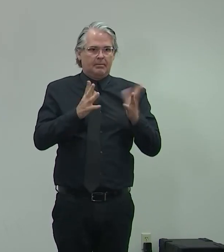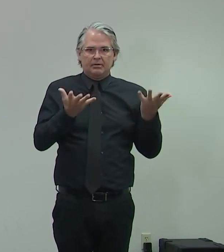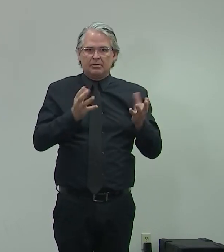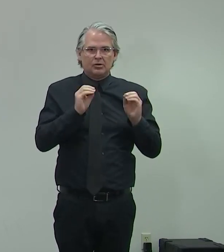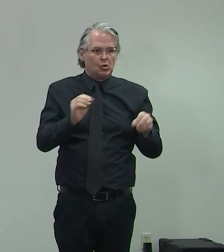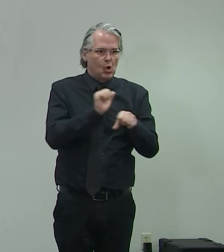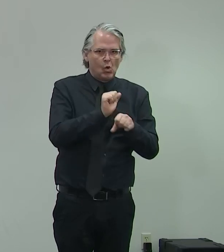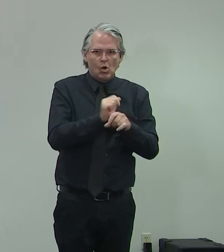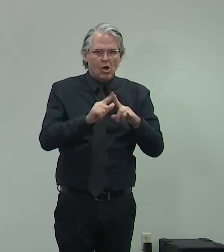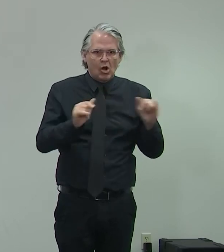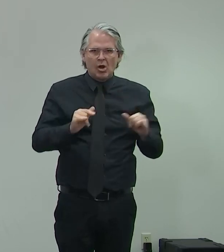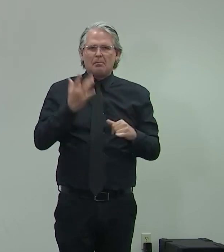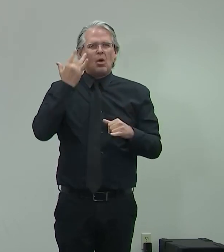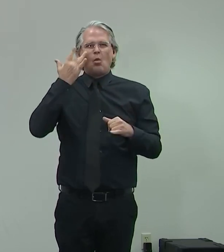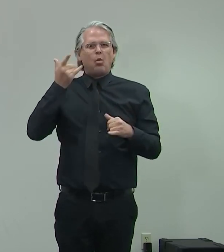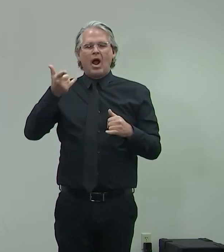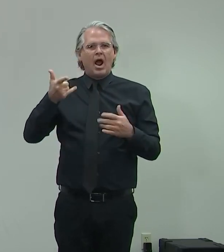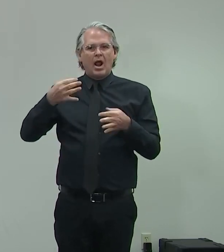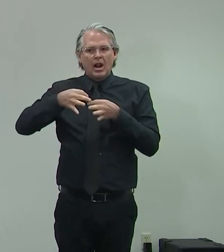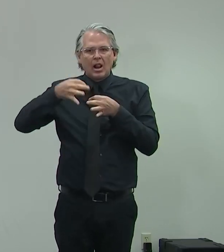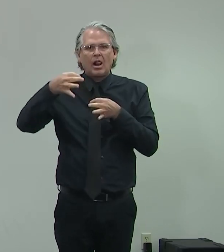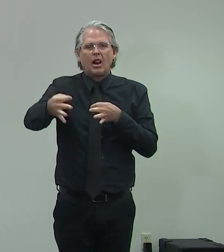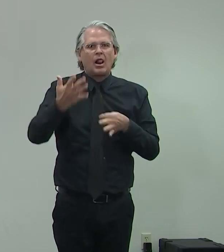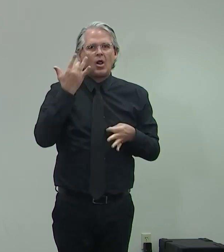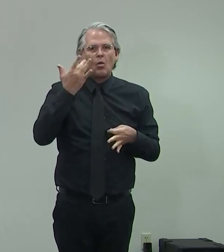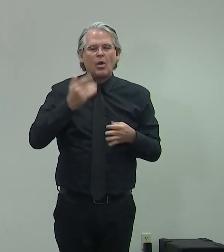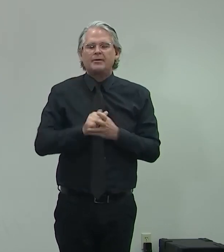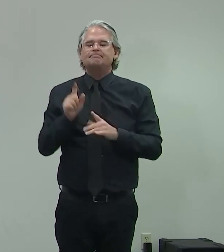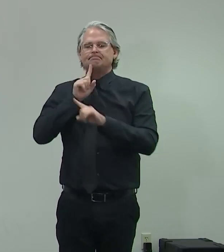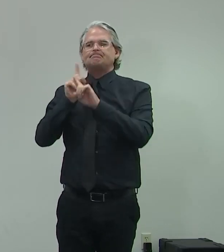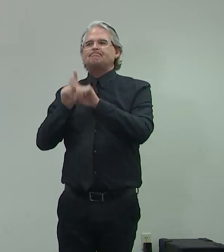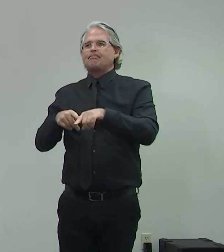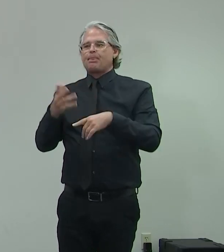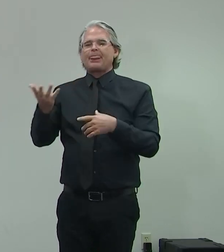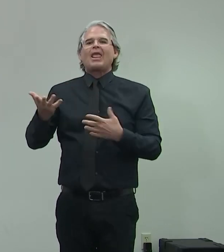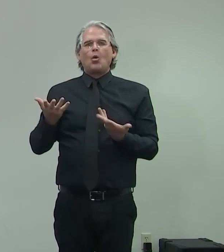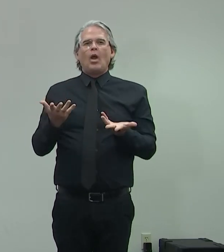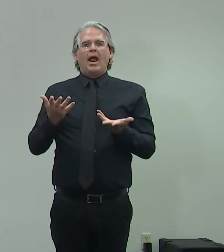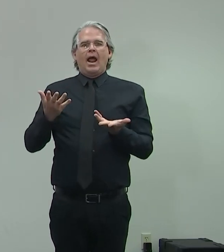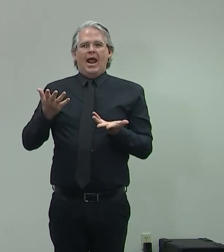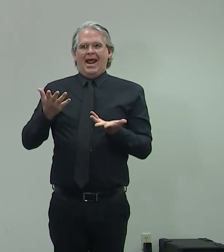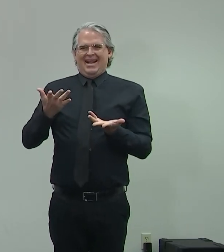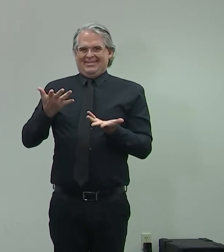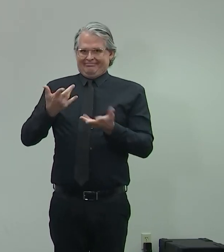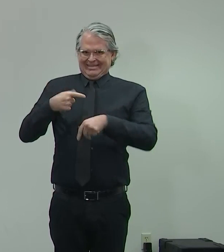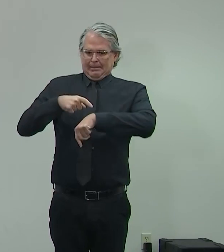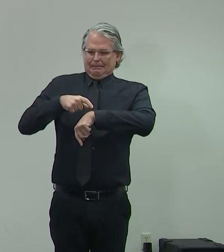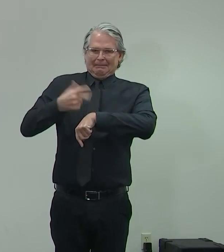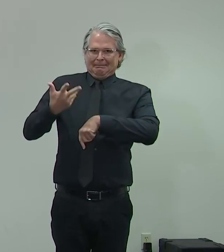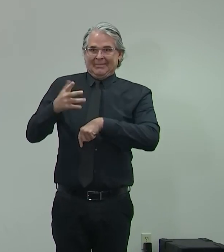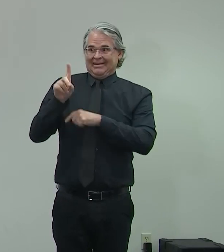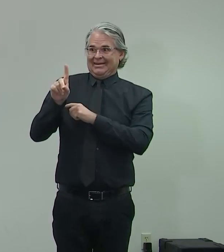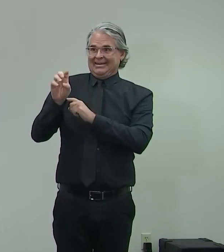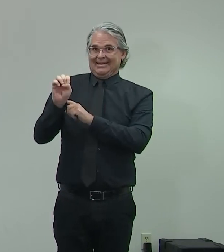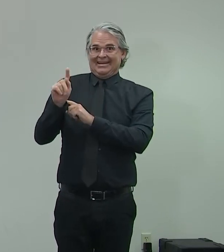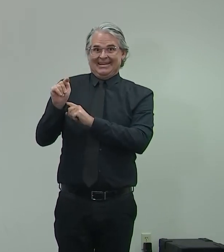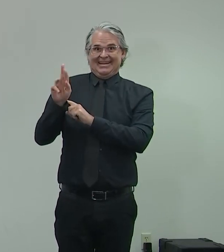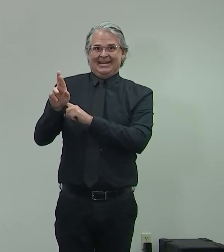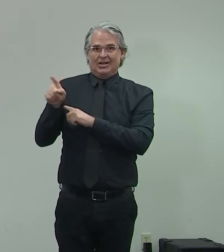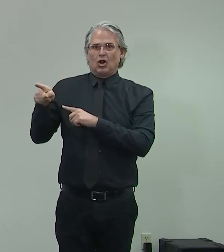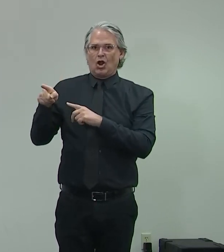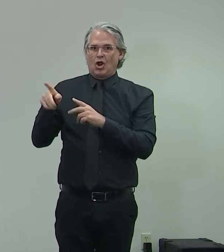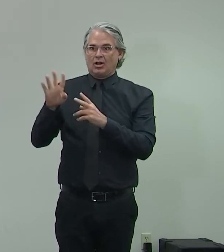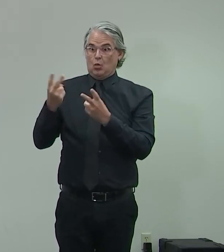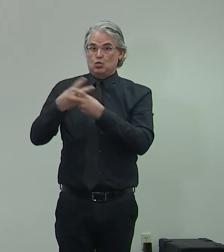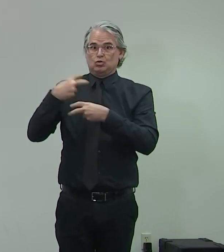Frankly, you know, the timing situation, it's unfortunate. We couldn't get it done quicker. It came through Dieter. And as you understand, Dieter right now, the biggest thing I'm facing is